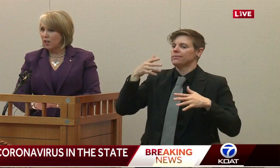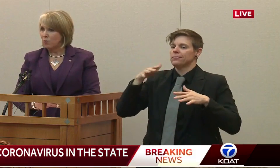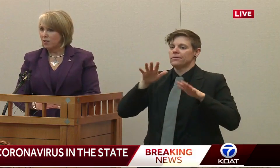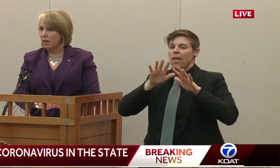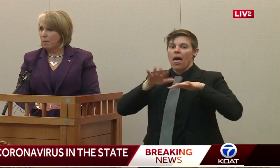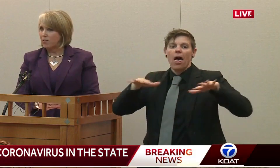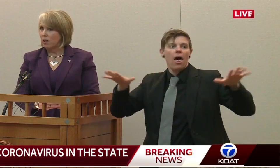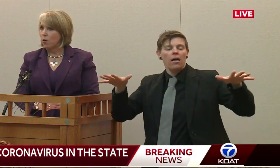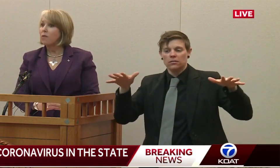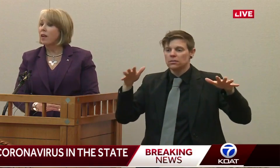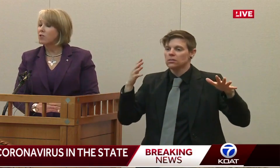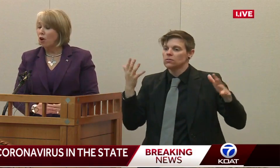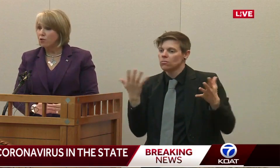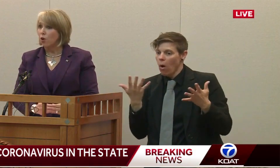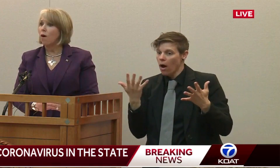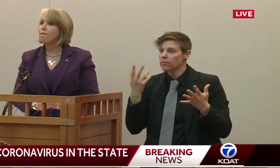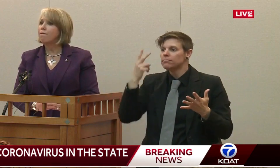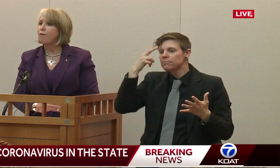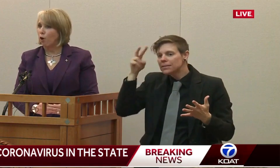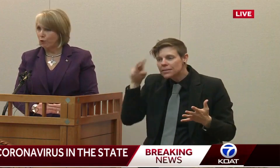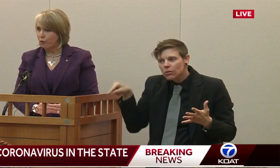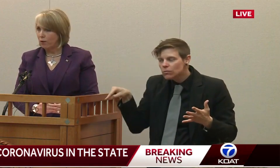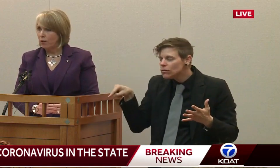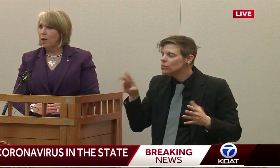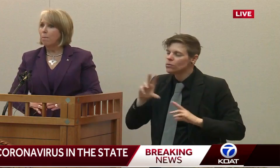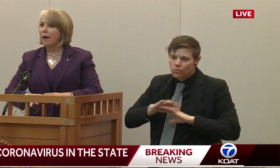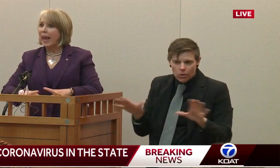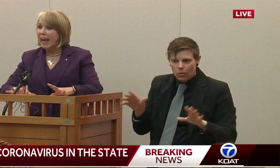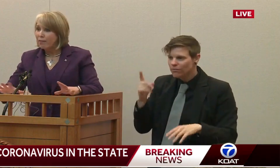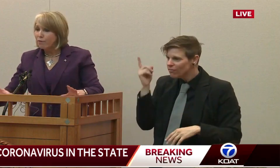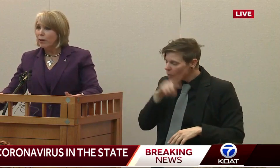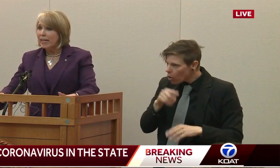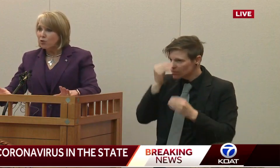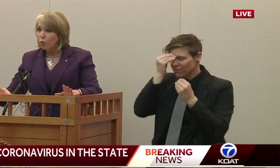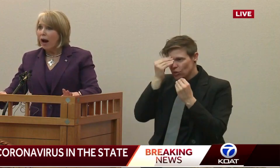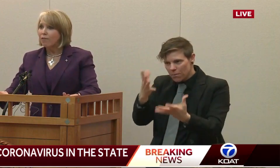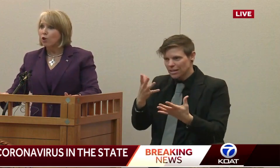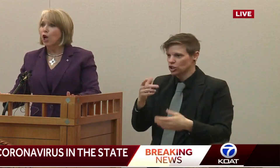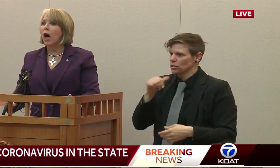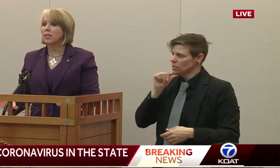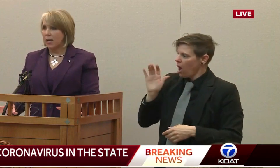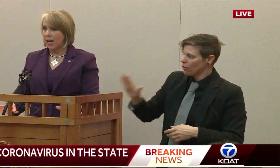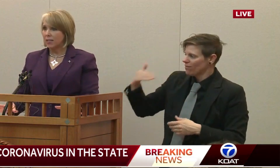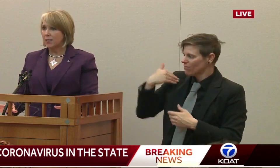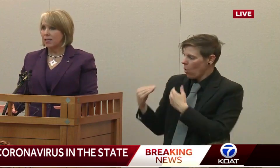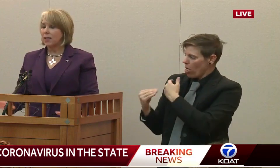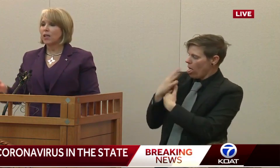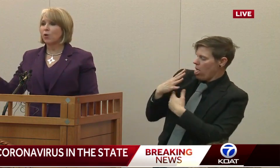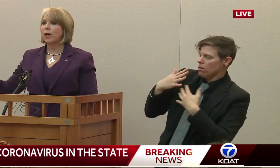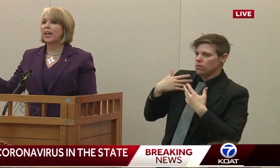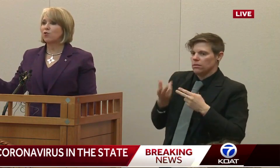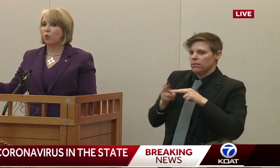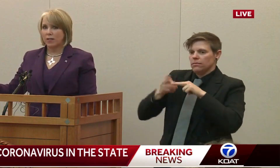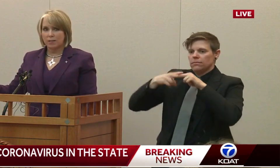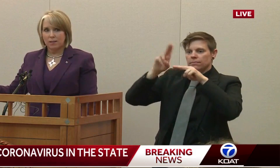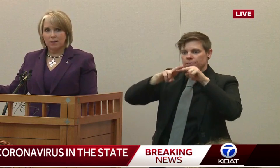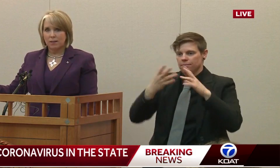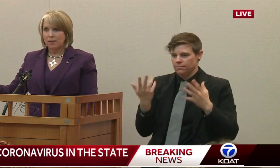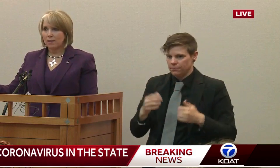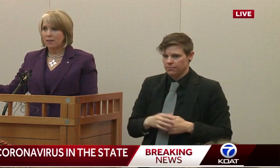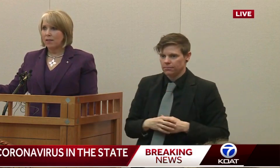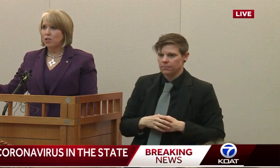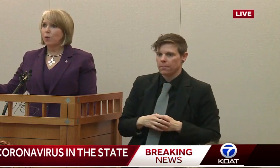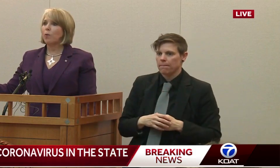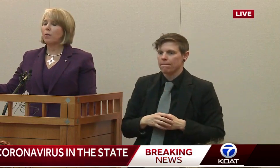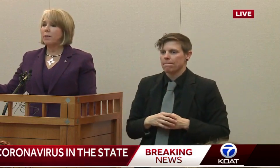in countries like Mexico. That is also false. But every travel contact creates risk.